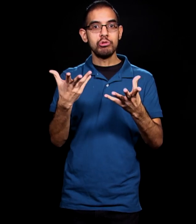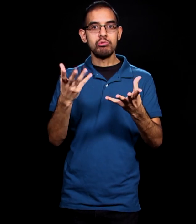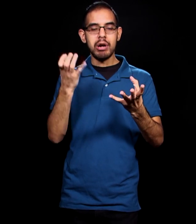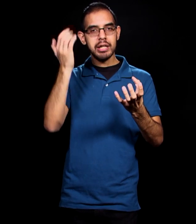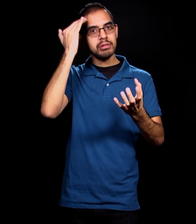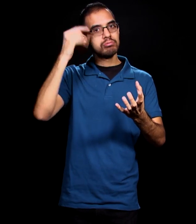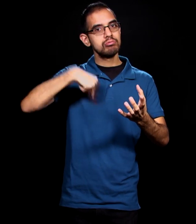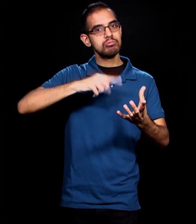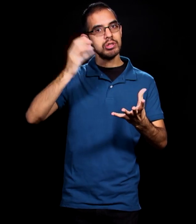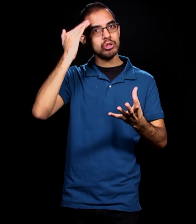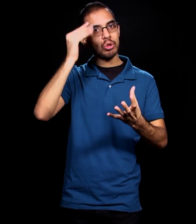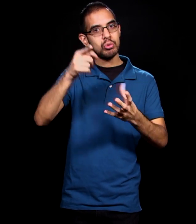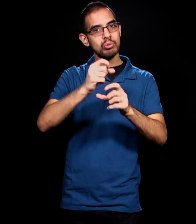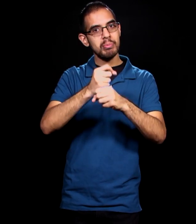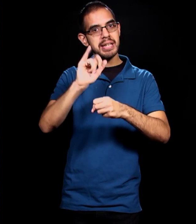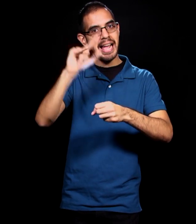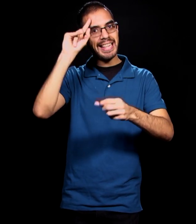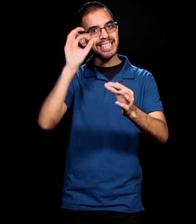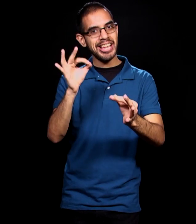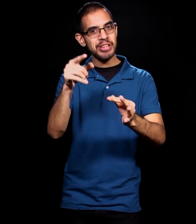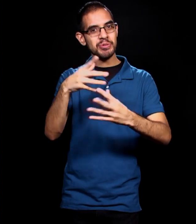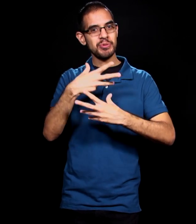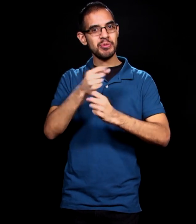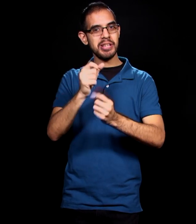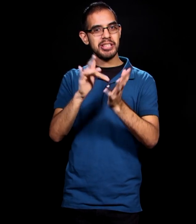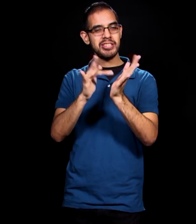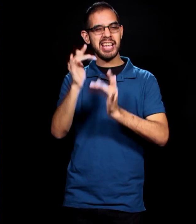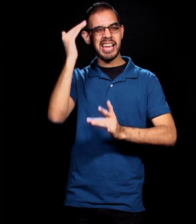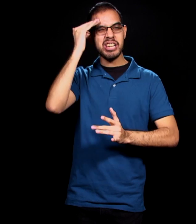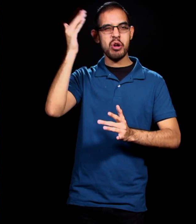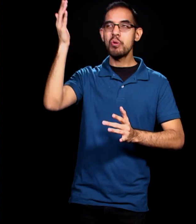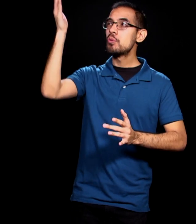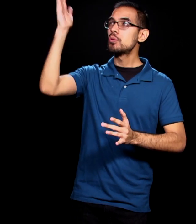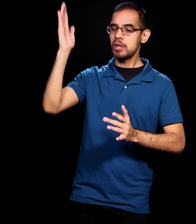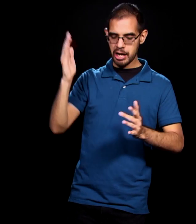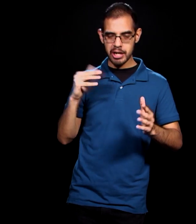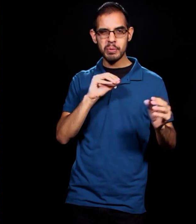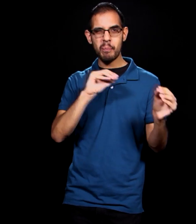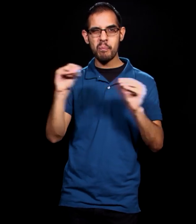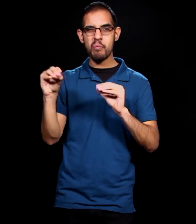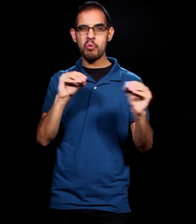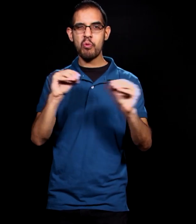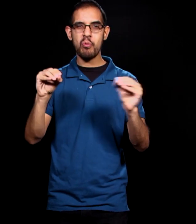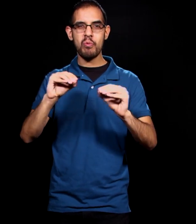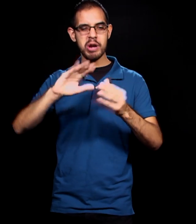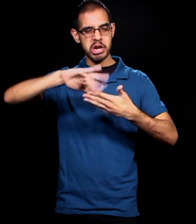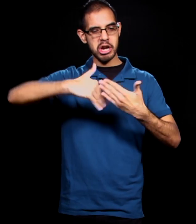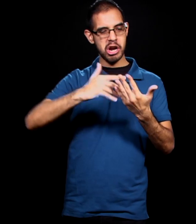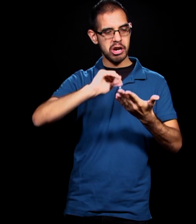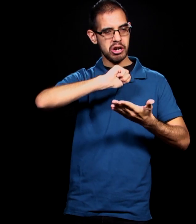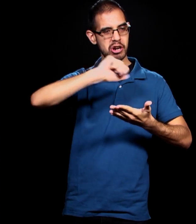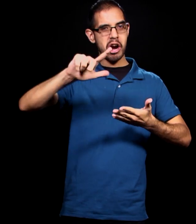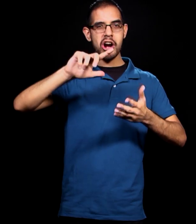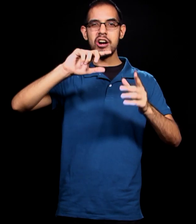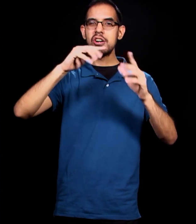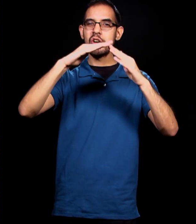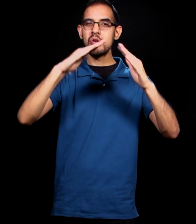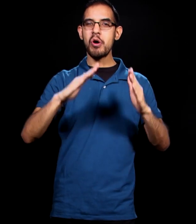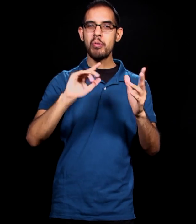to trust Jesus. Jesus, know that God's moving and that he's working in our homes all across South Texas. And I'm going to pray right